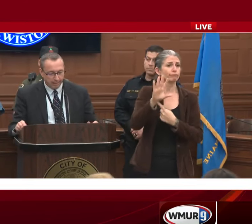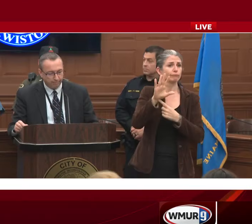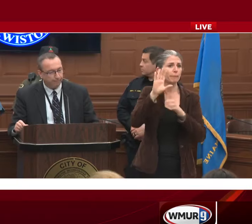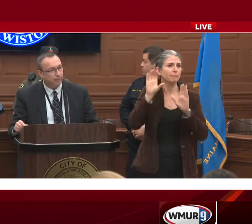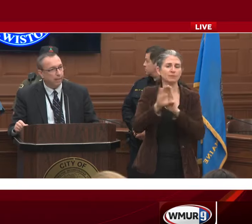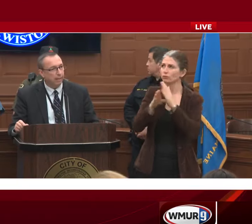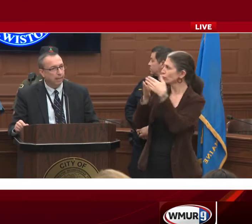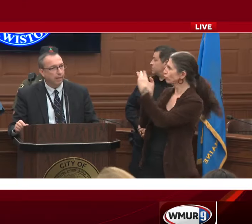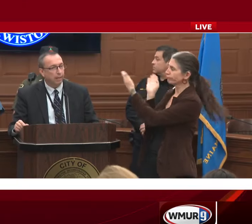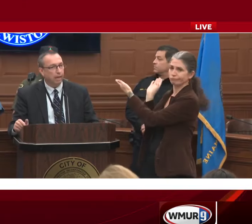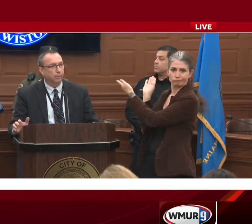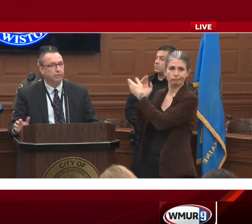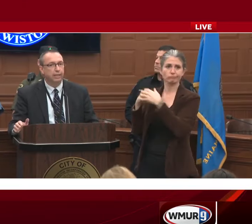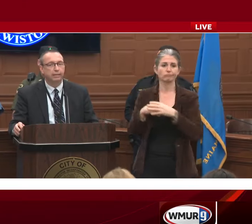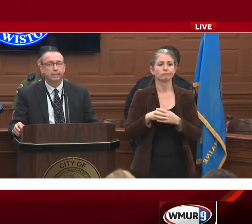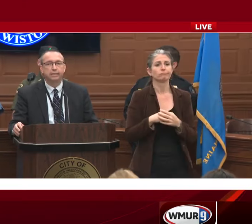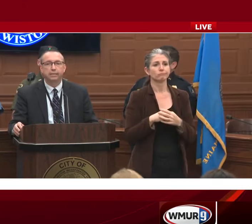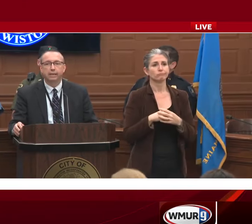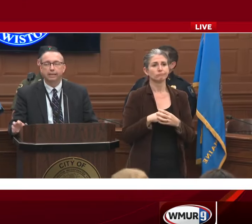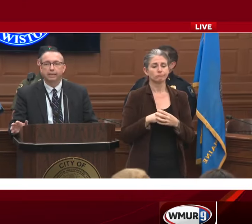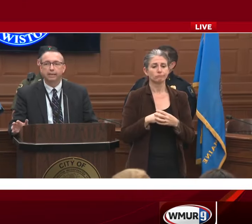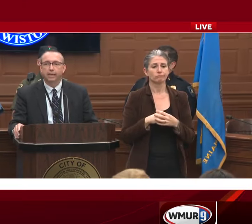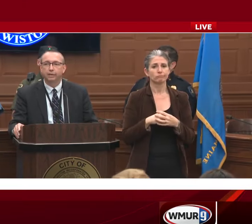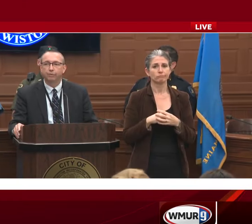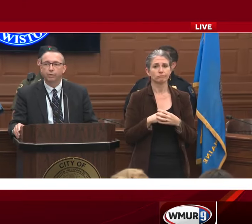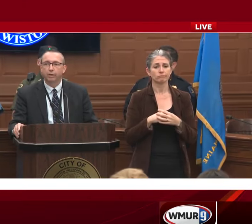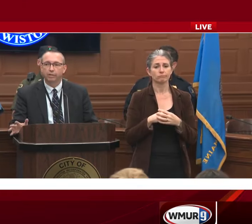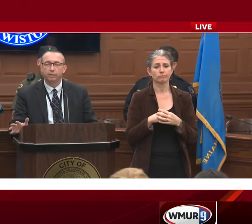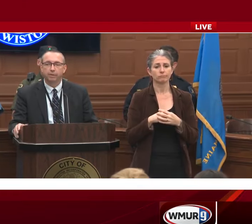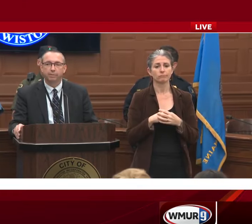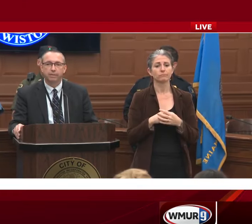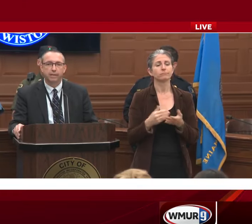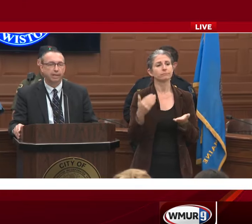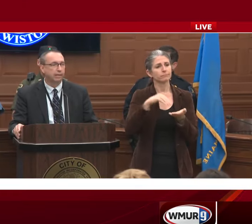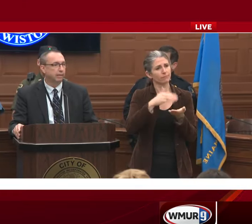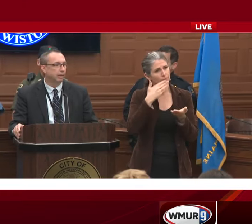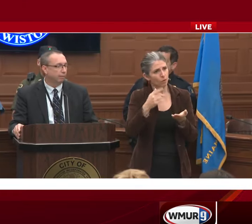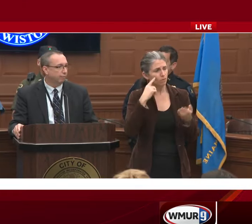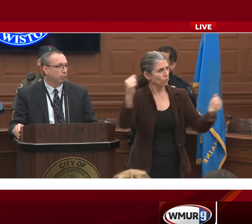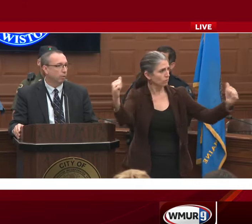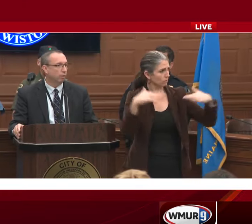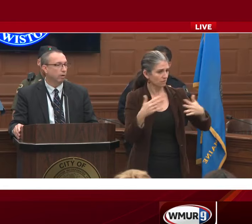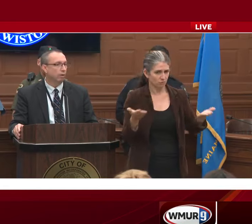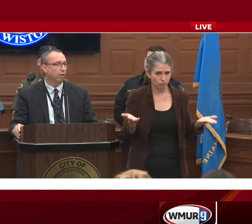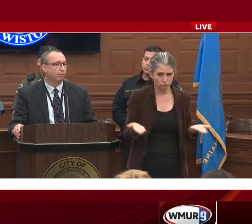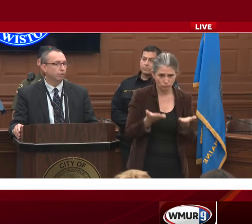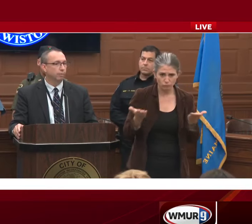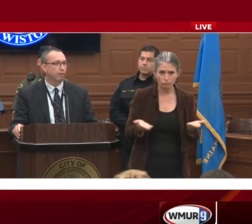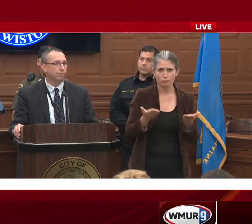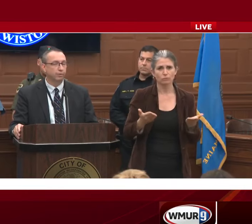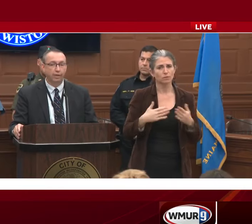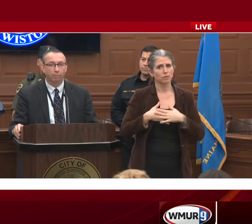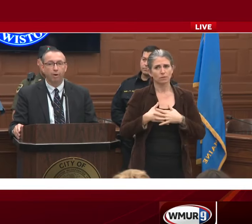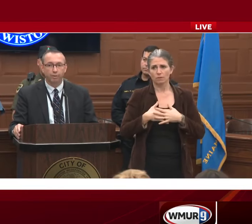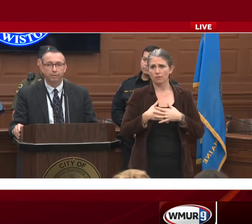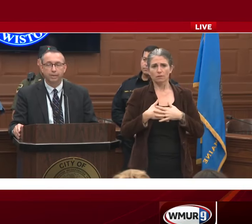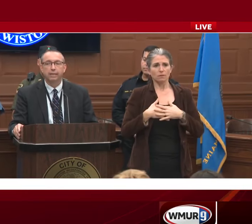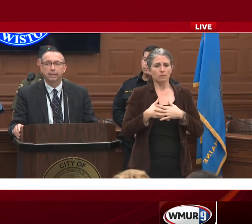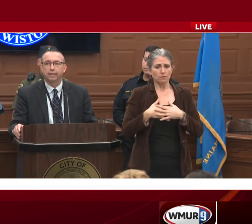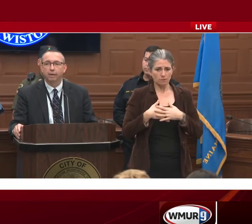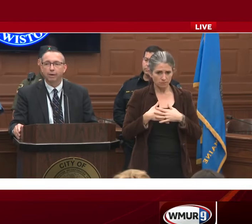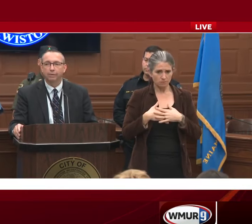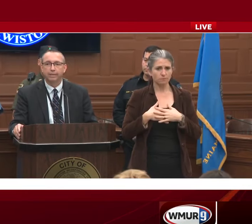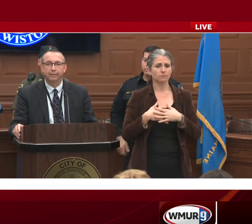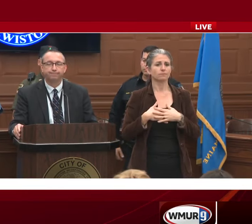I would say that, again, thank you for joining us. It's been a busy day for our law enforcement officers and our partners